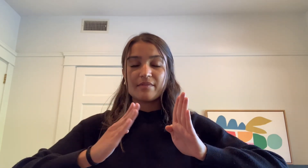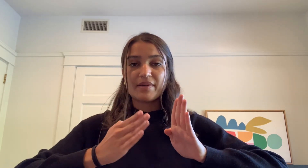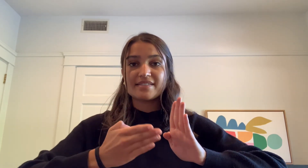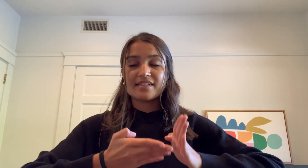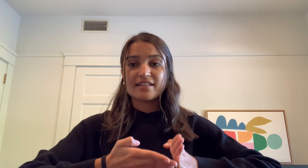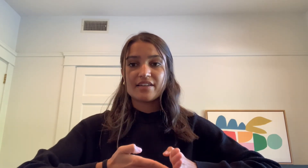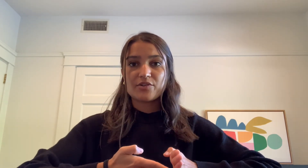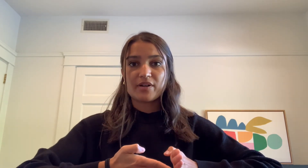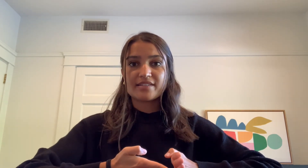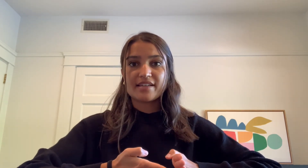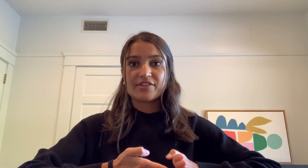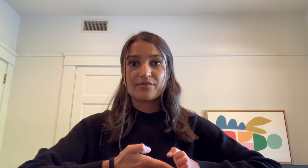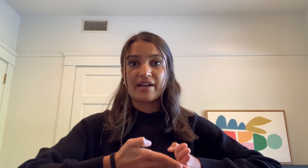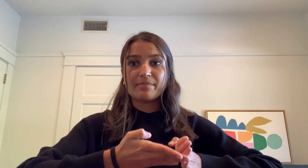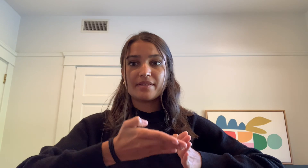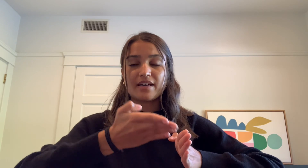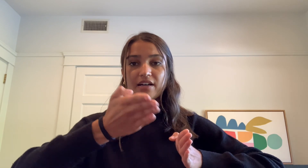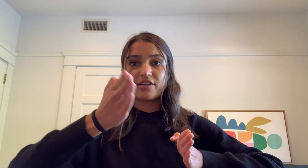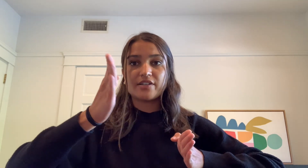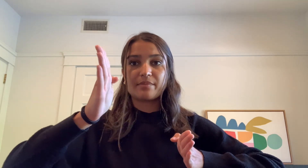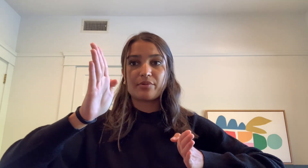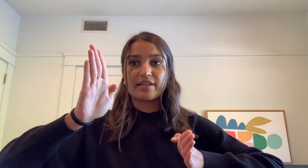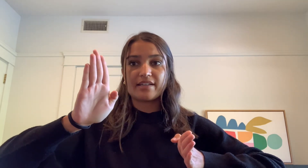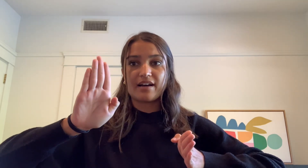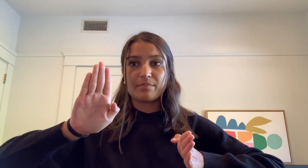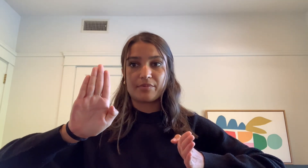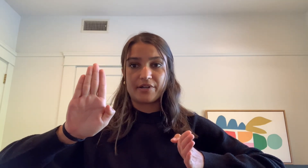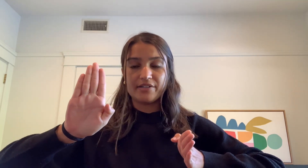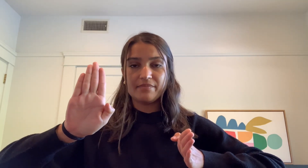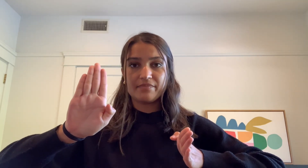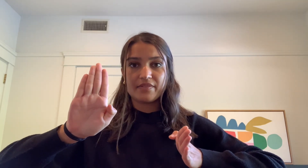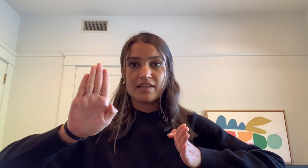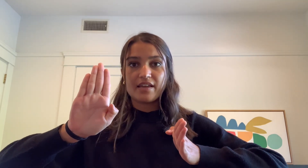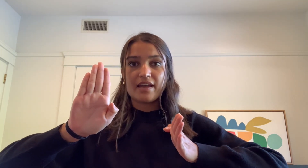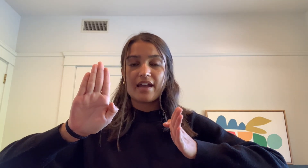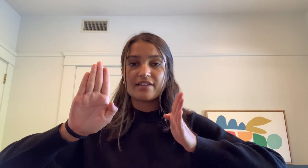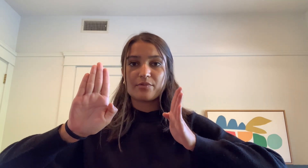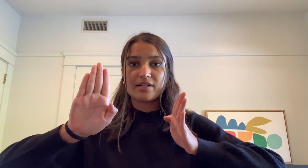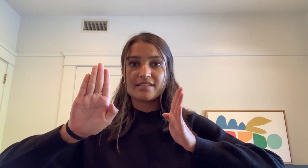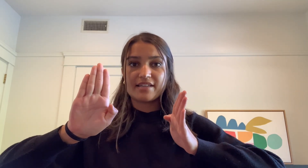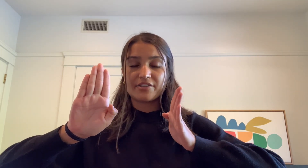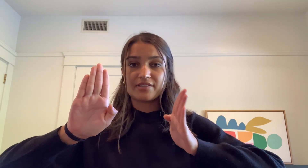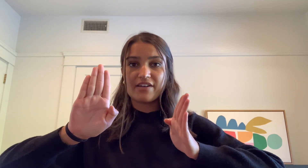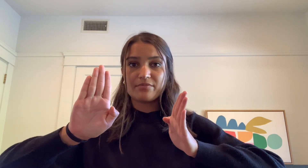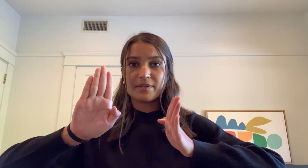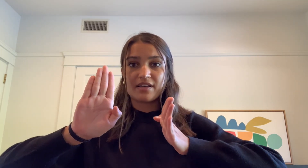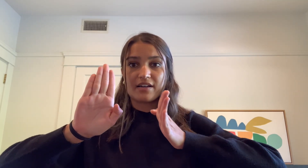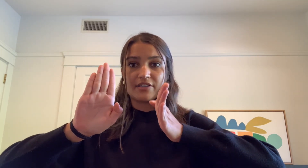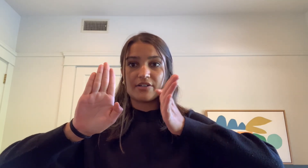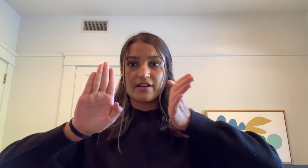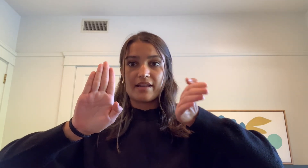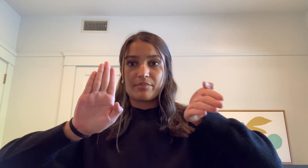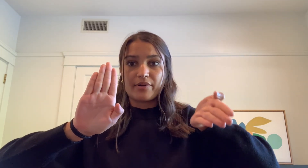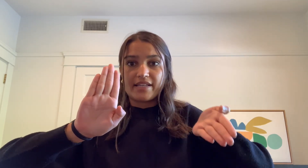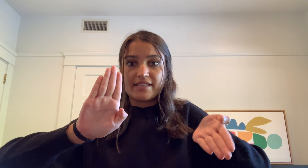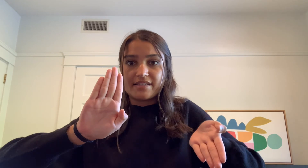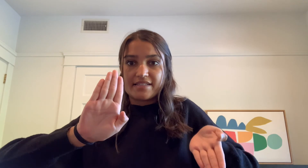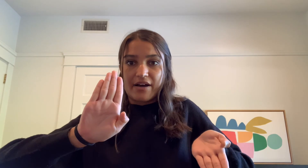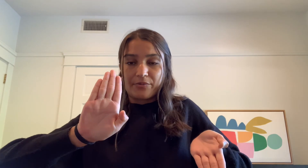Basically you want to take your right Patakko and point it upward and you want to take your left Patakko and point it downward.